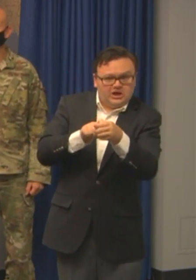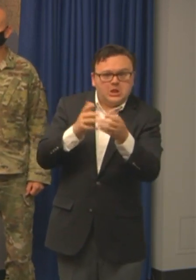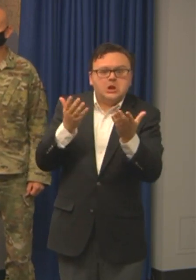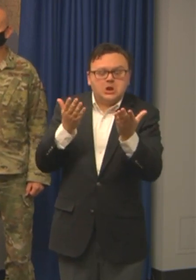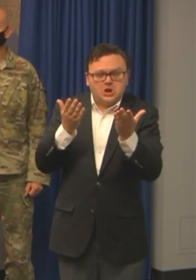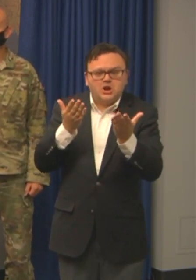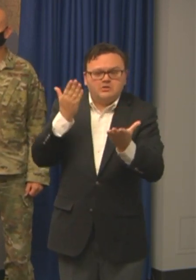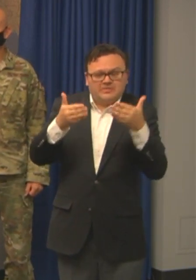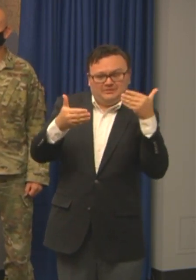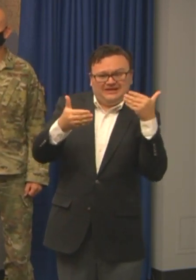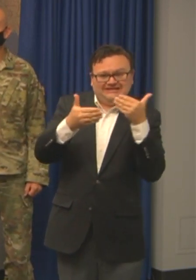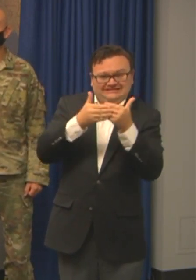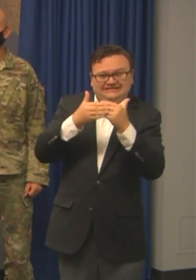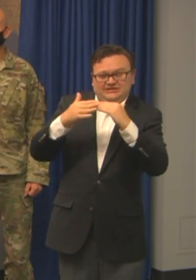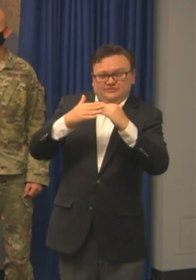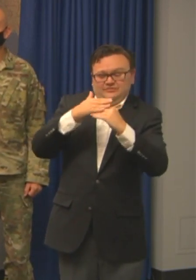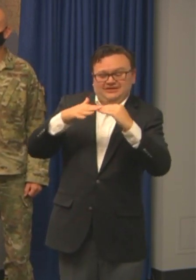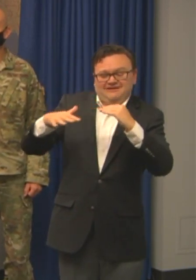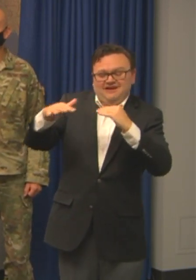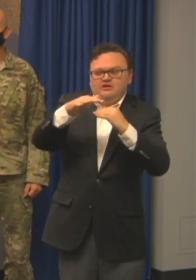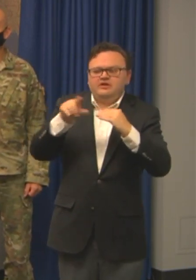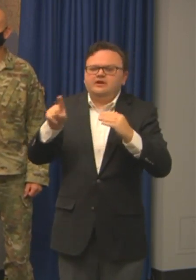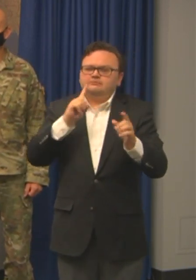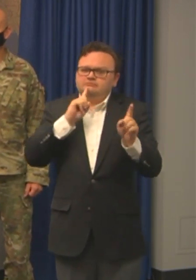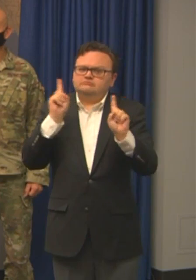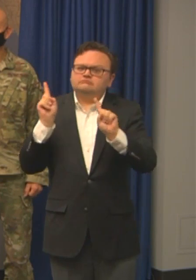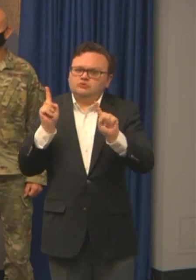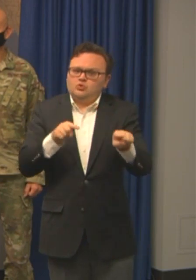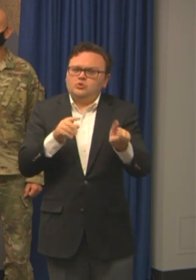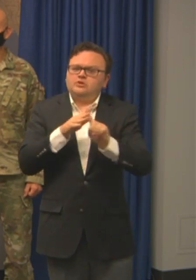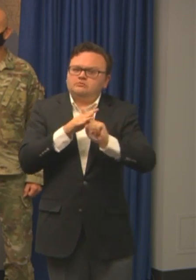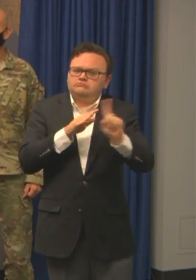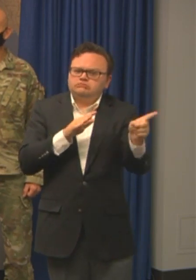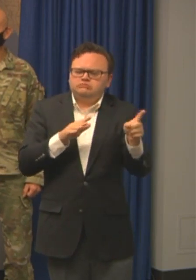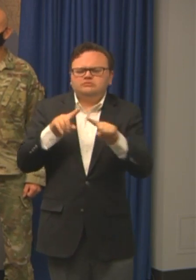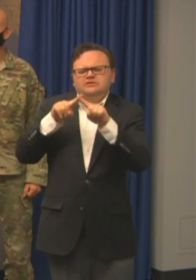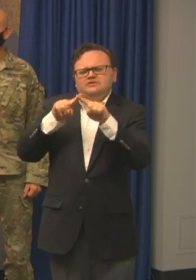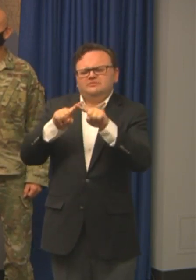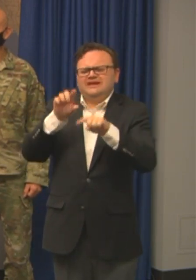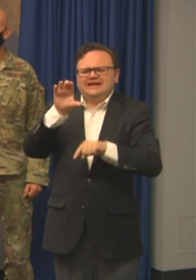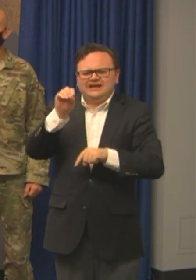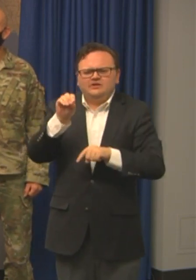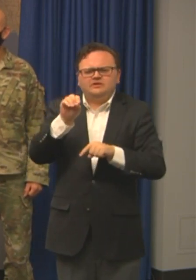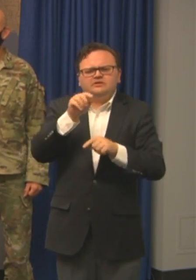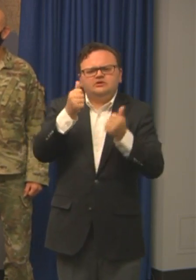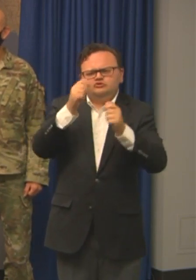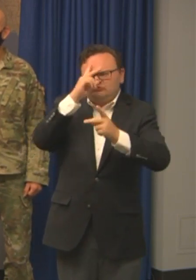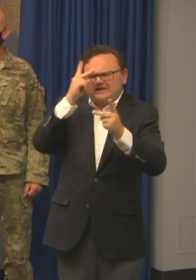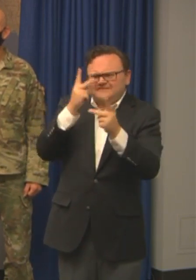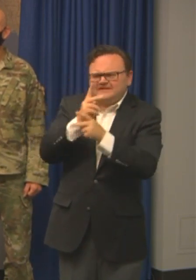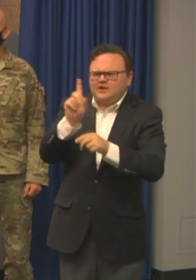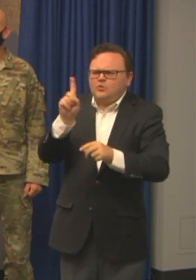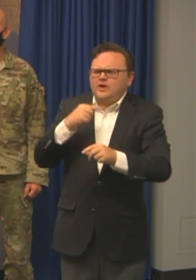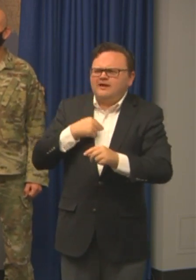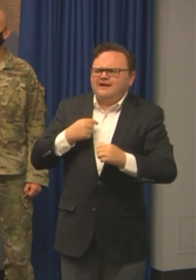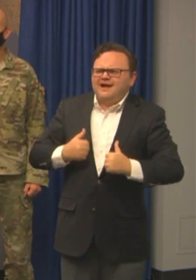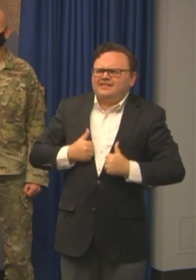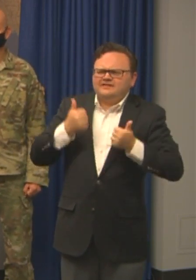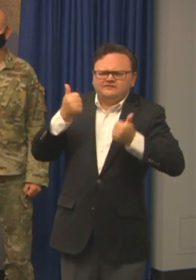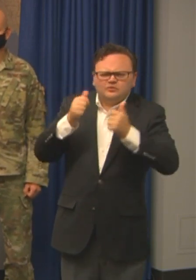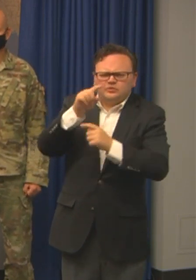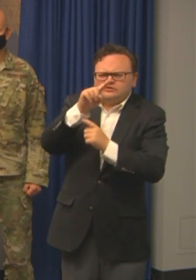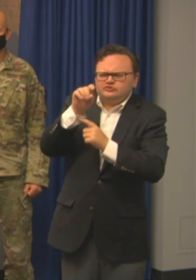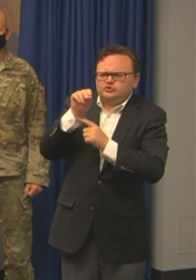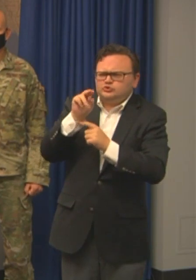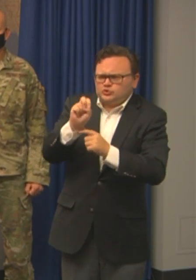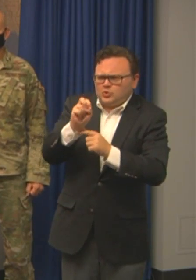get evacuations from there. So just please take the time to determine what zone you're in. And if you are ordered to evacuate, you know,